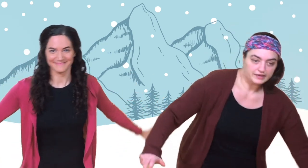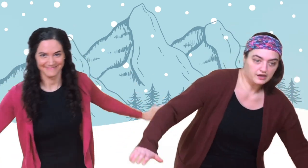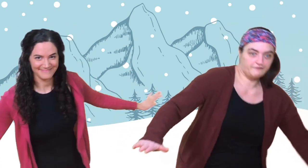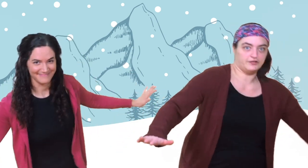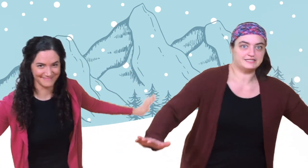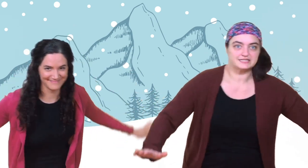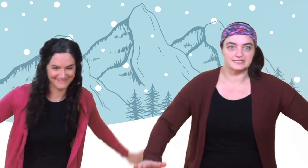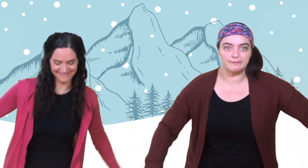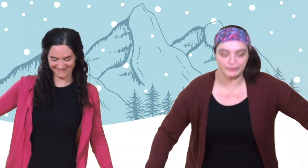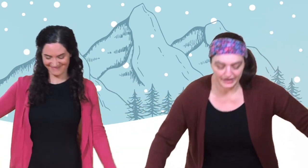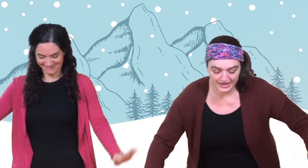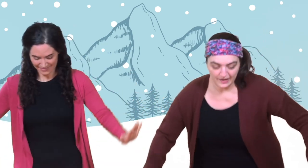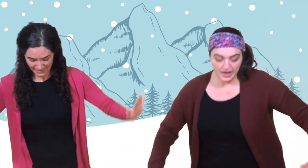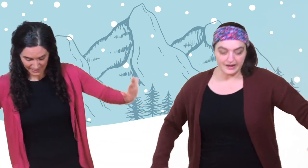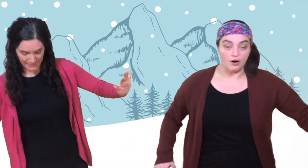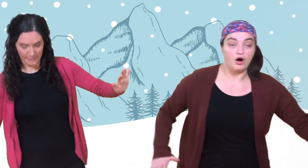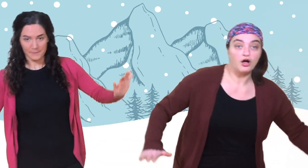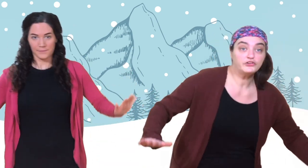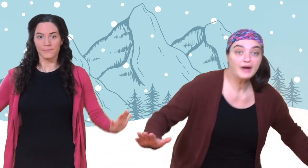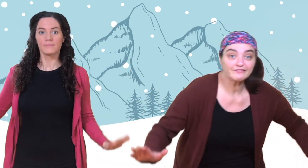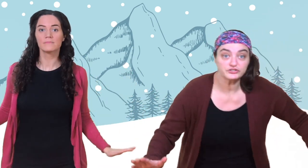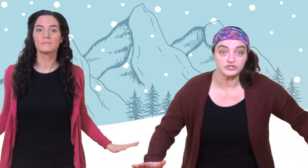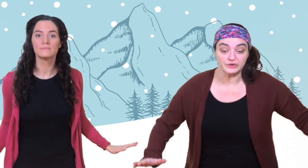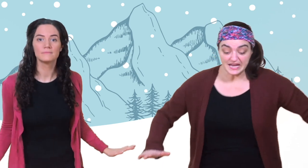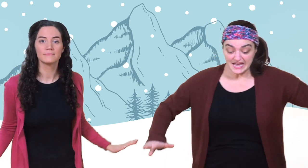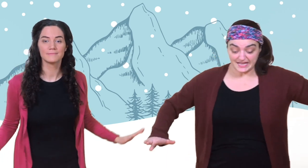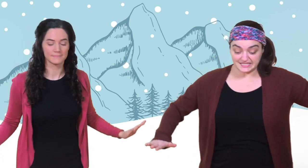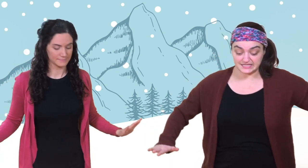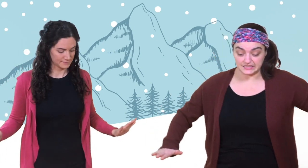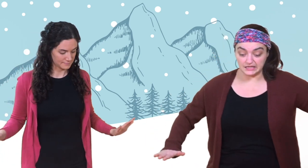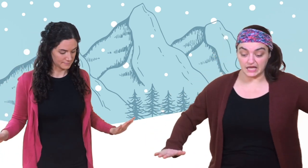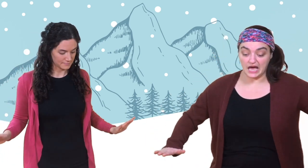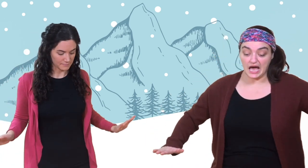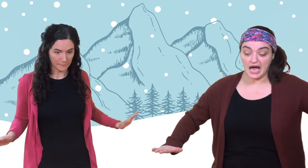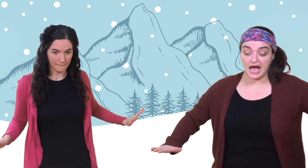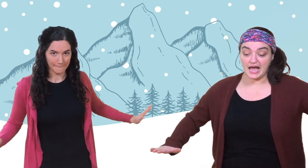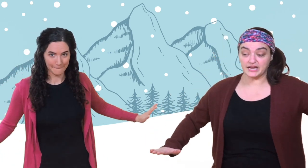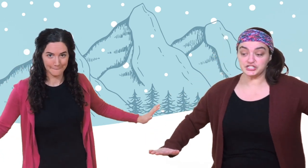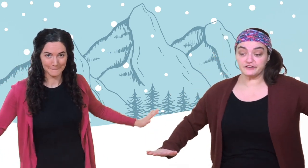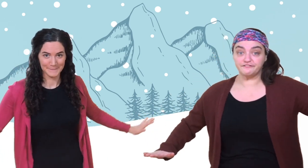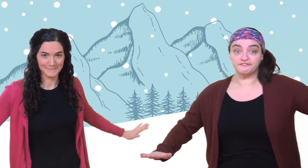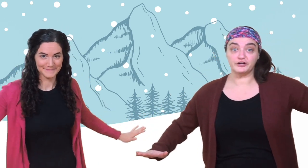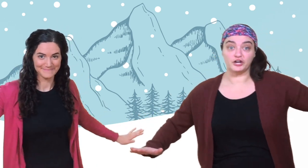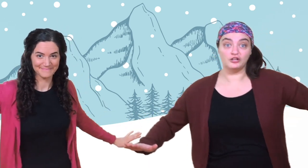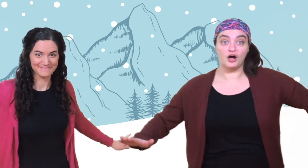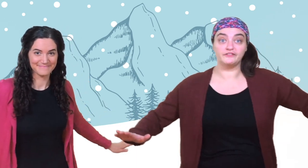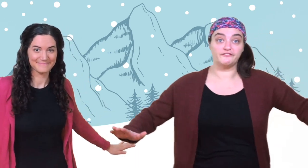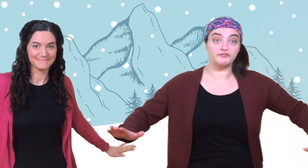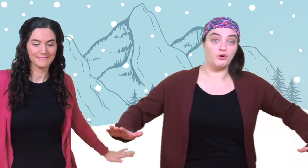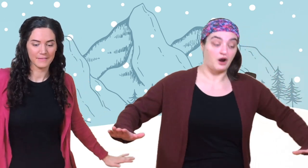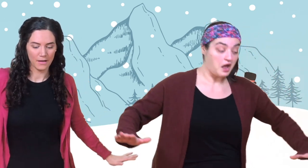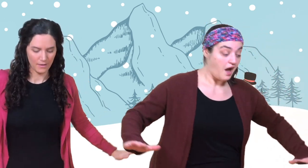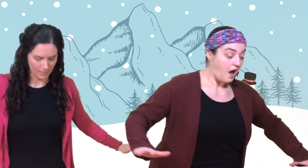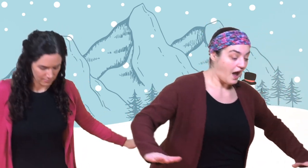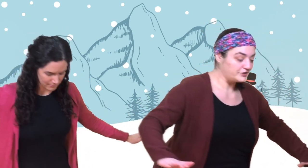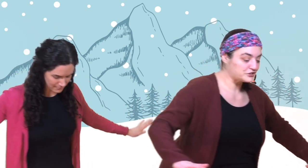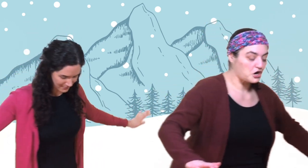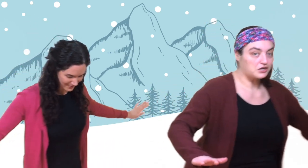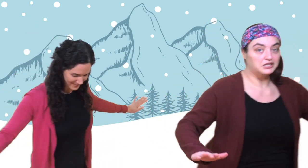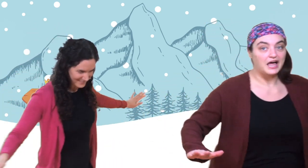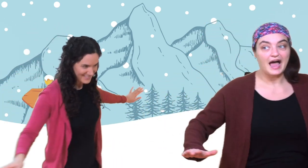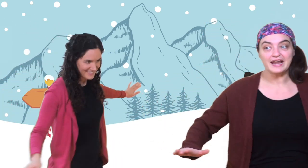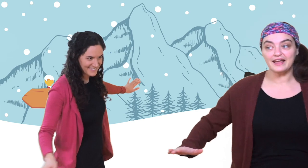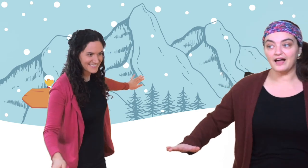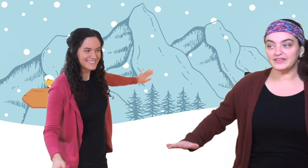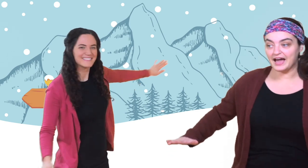Whoa, be careful. It's slippery. Now, all you have to do is slide your foot along the floor. And you'll